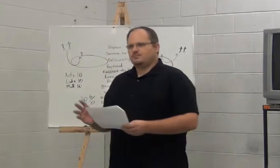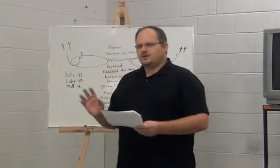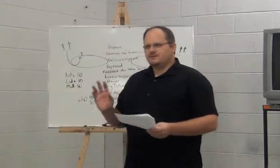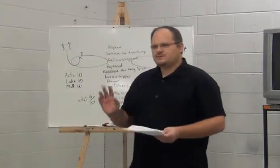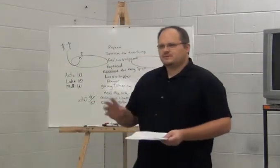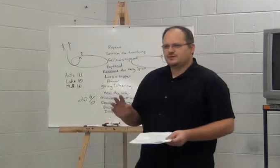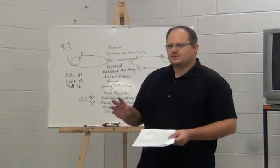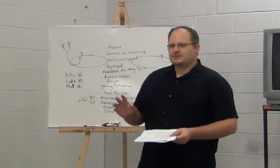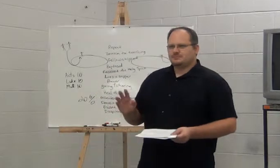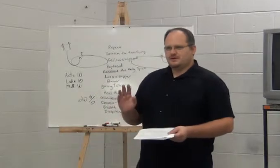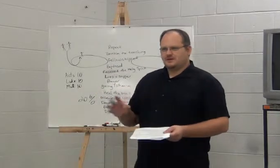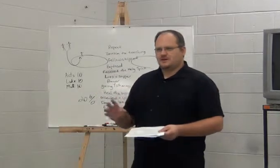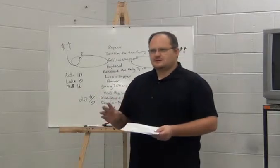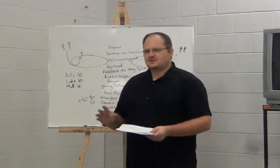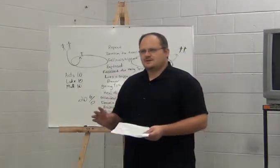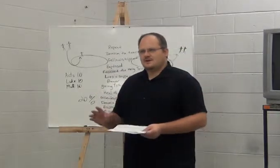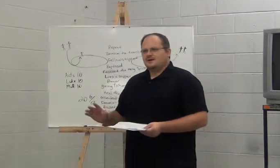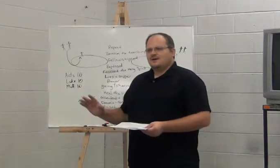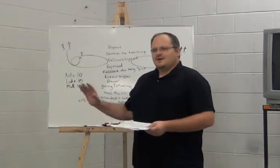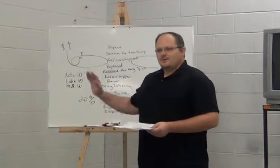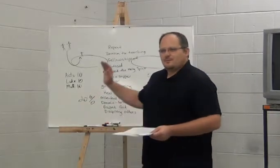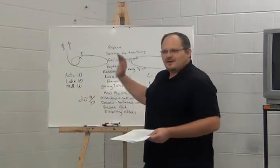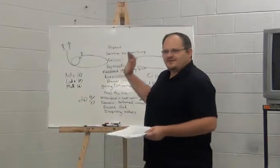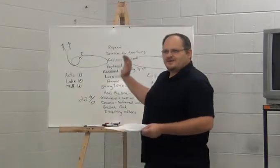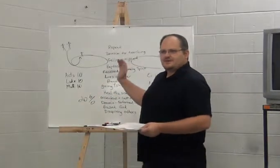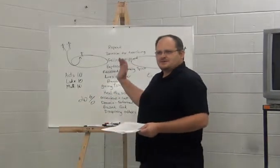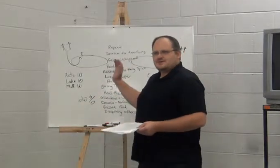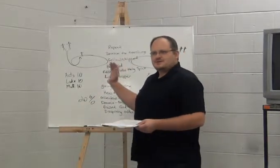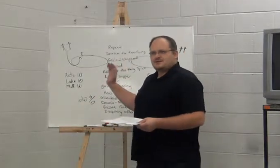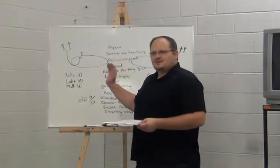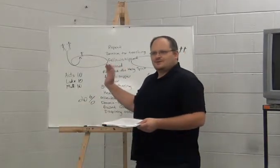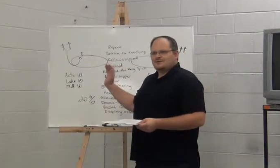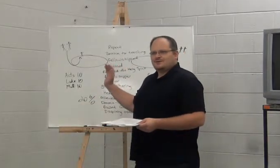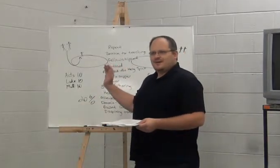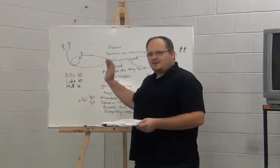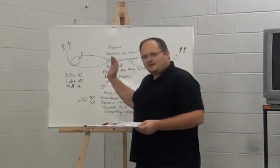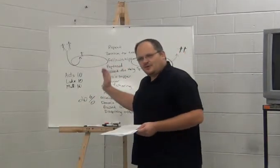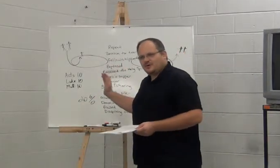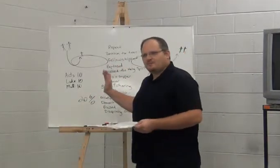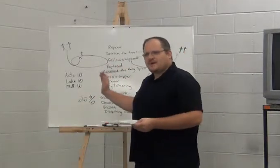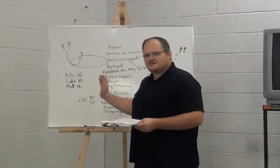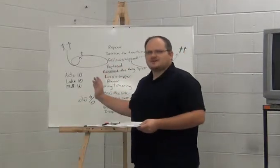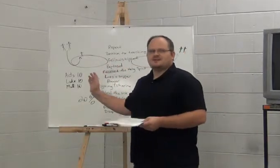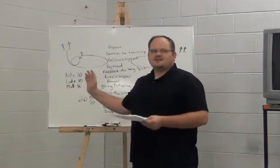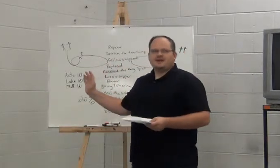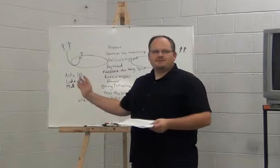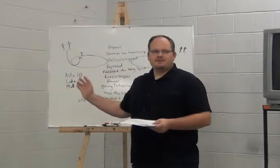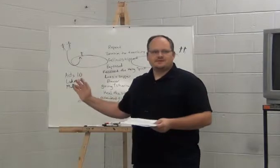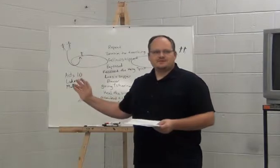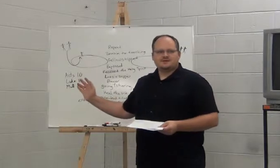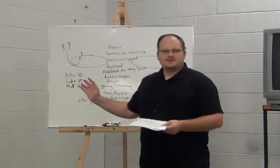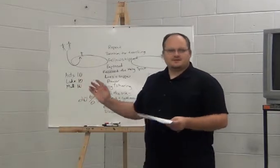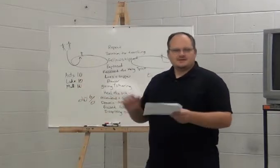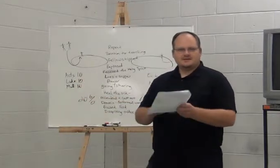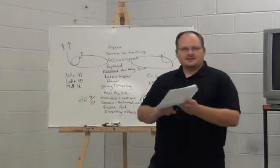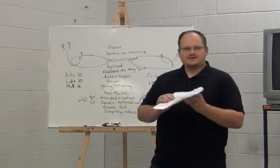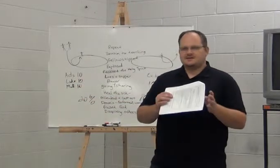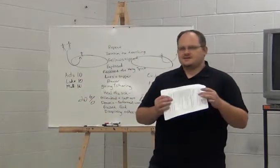believers were doing at the Pentecost were the main things that Jesus said to do. They were doing basically everything Jesus said to do. This list is